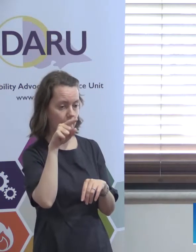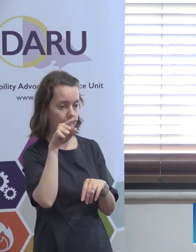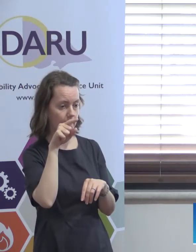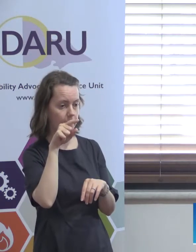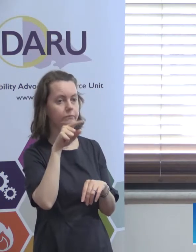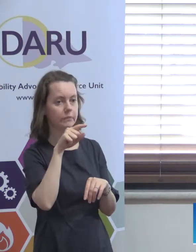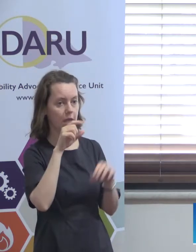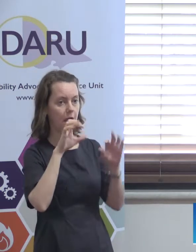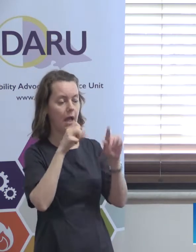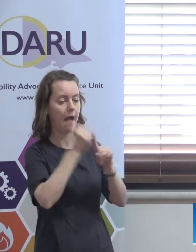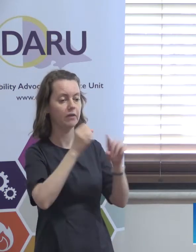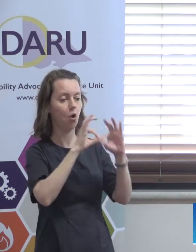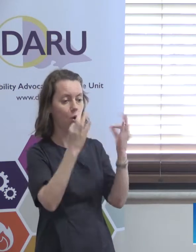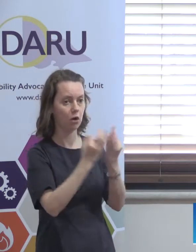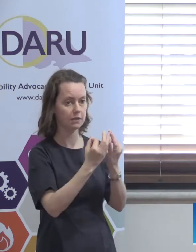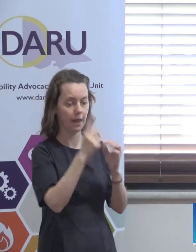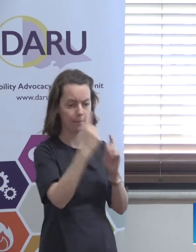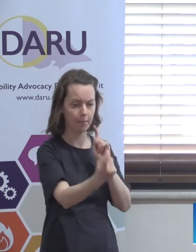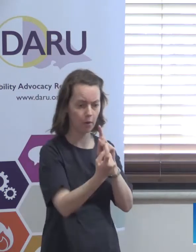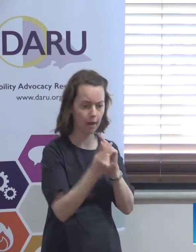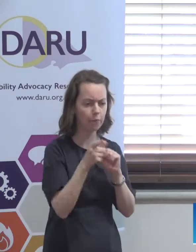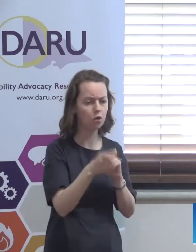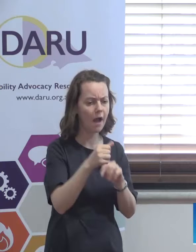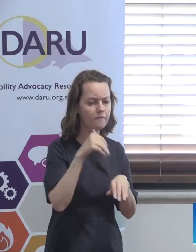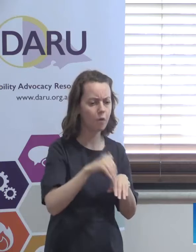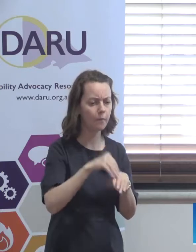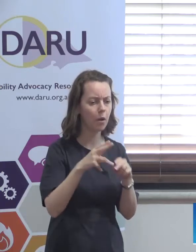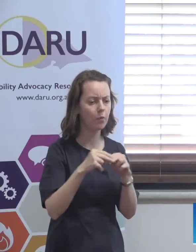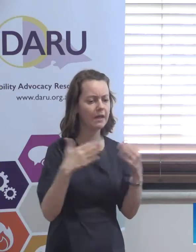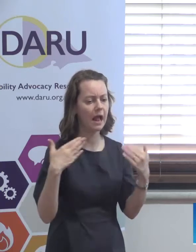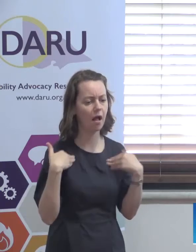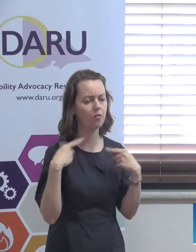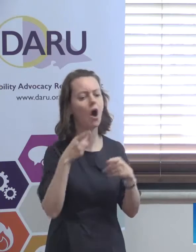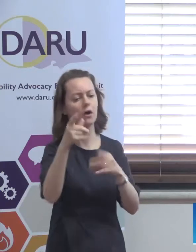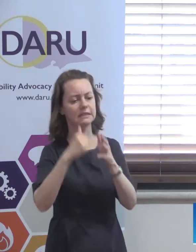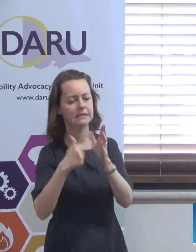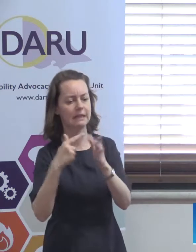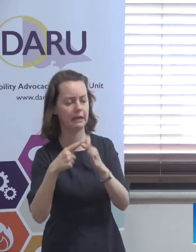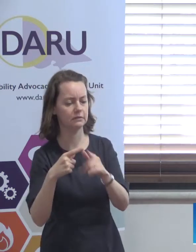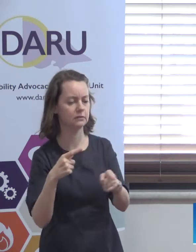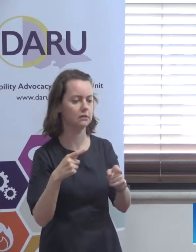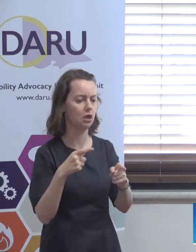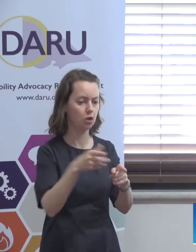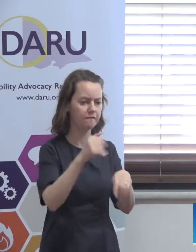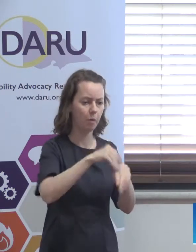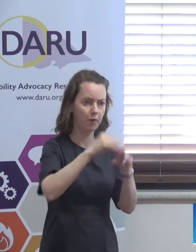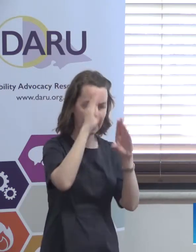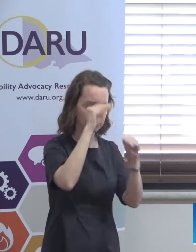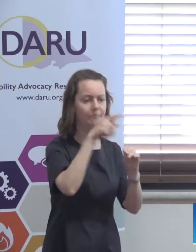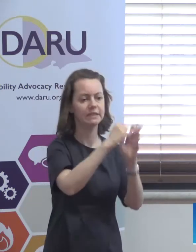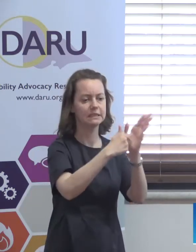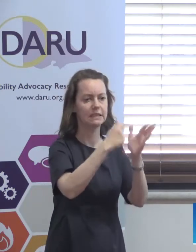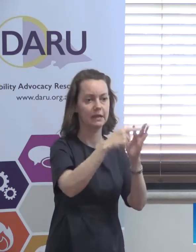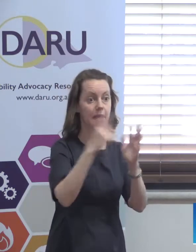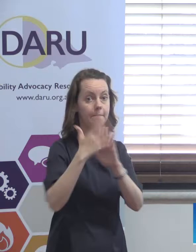so they are federally pretty aware that therefore those state governments should maintain their responsibility of